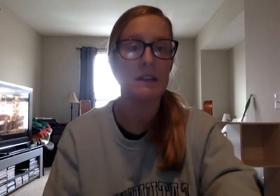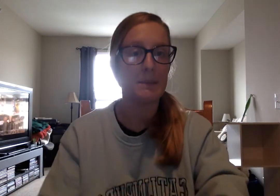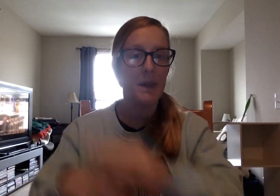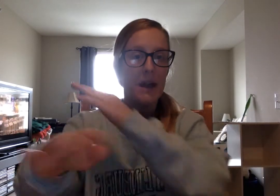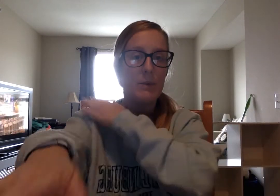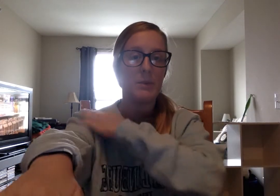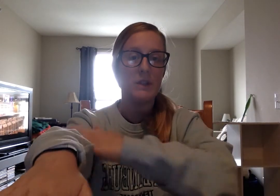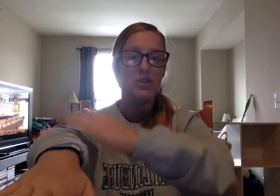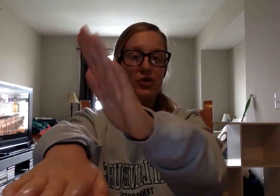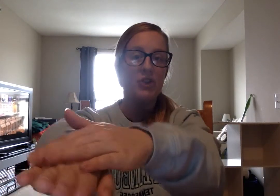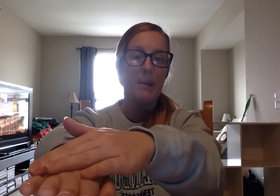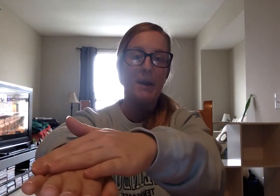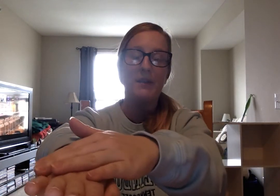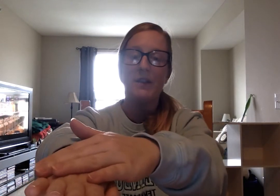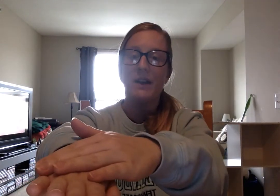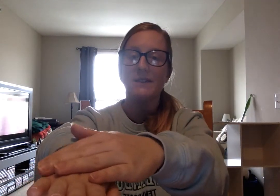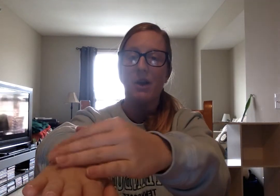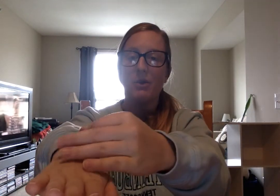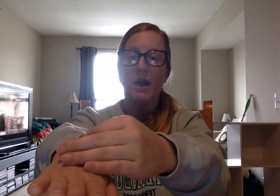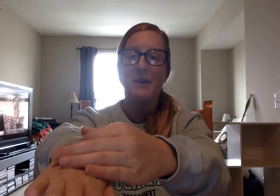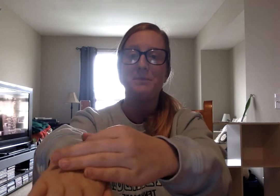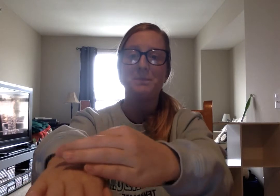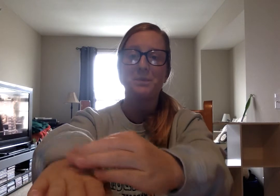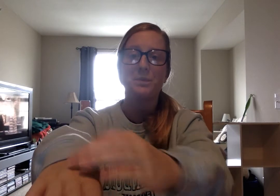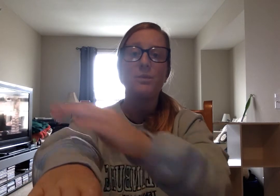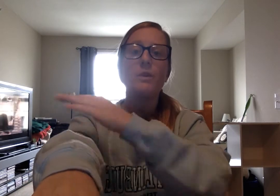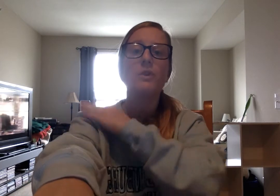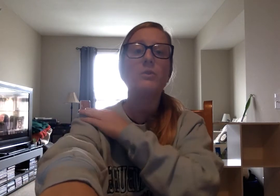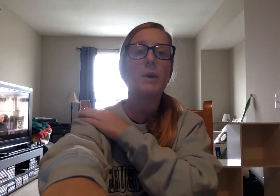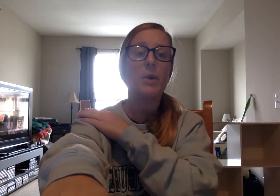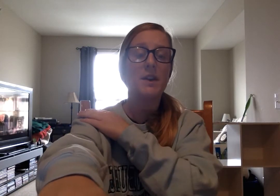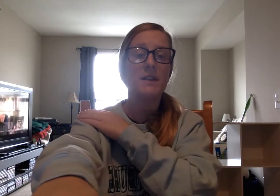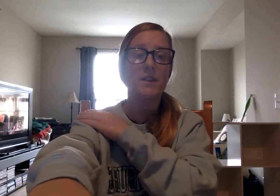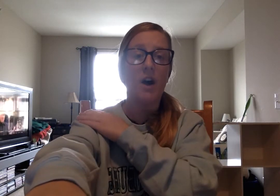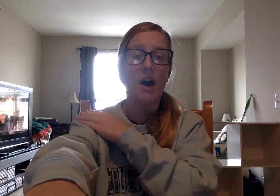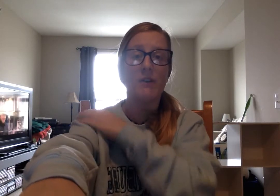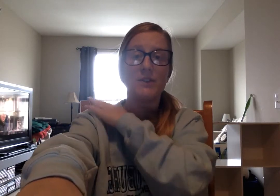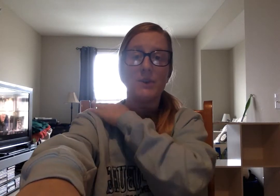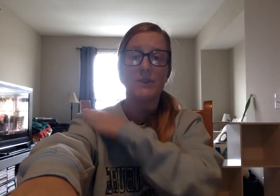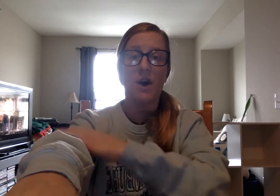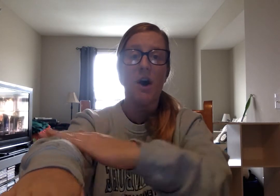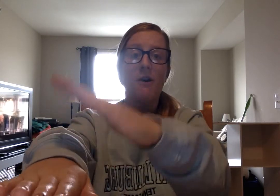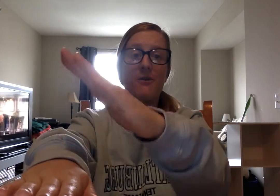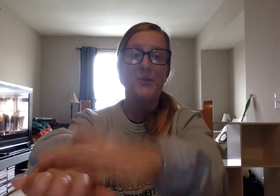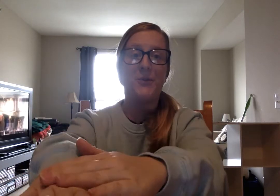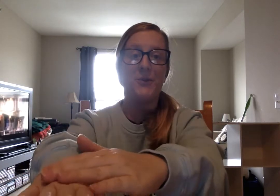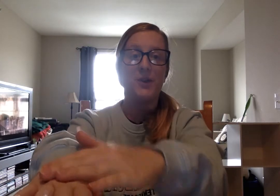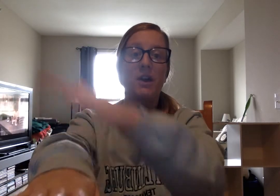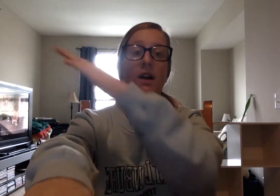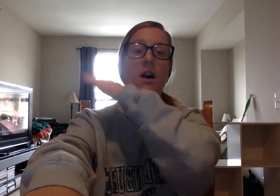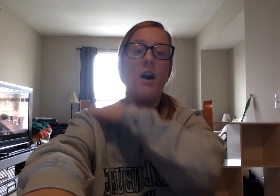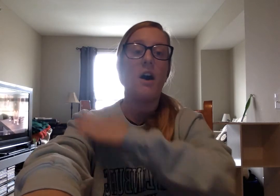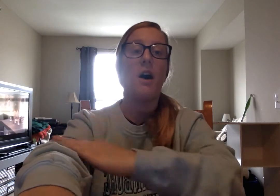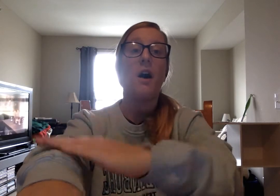zipline where we jump on the last sound, okay? So, my word is off. So, it's off. Off.